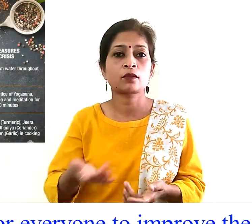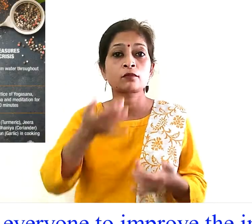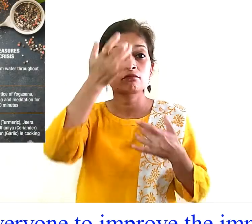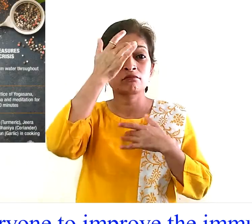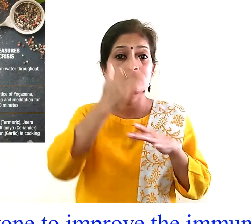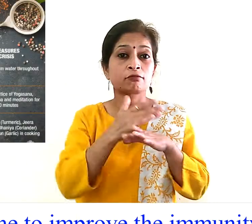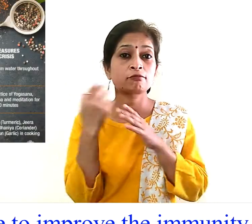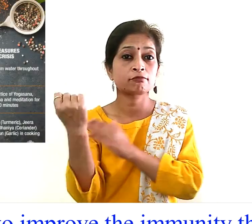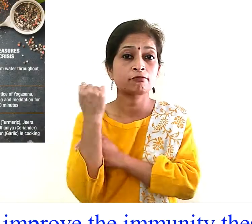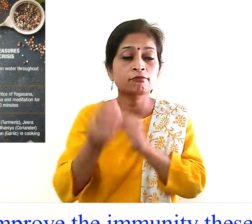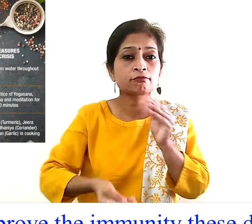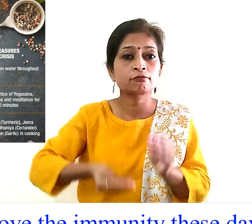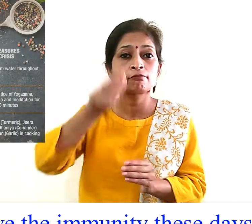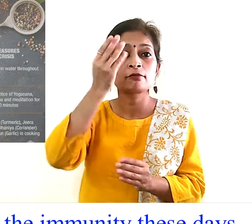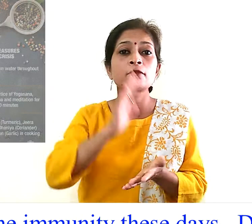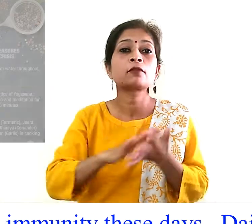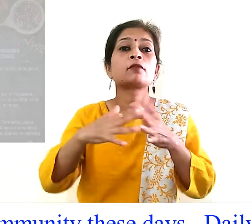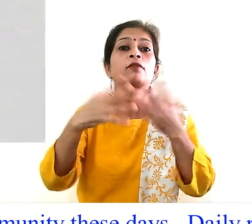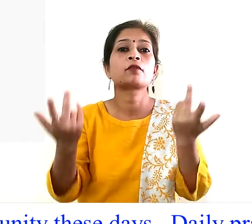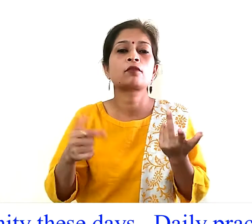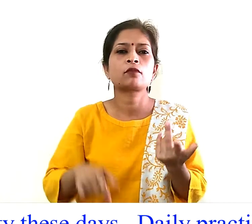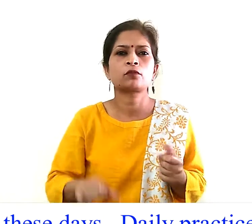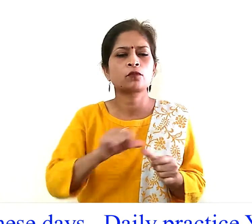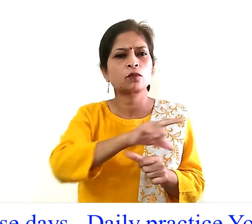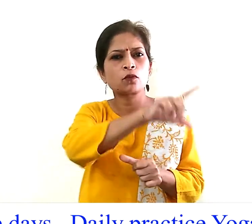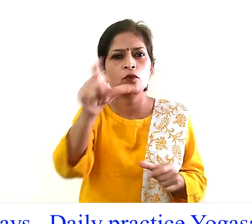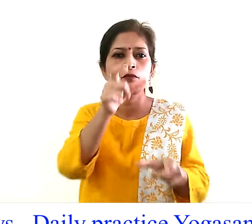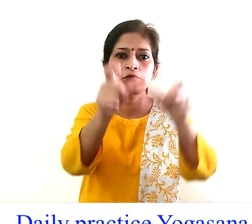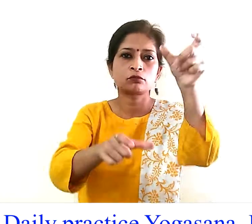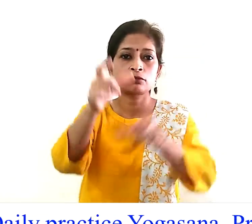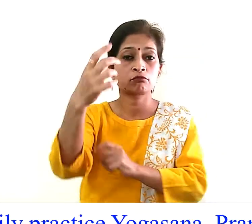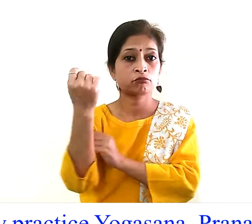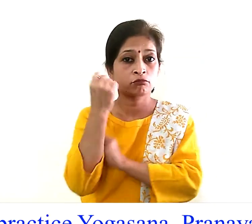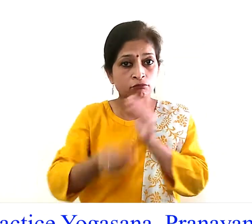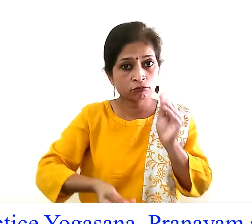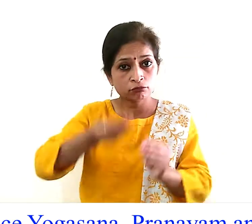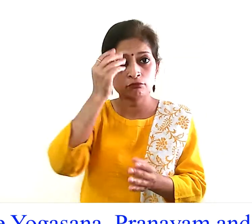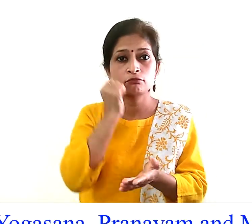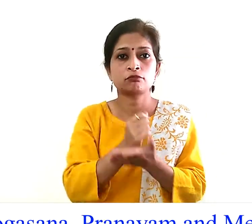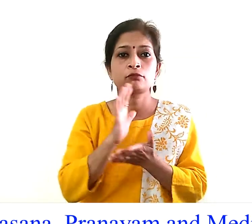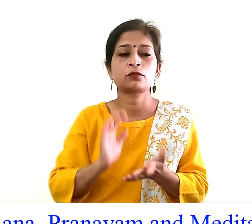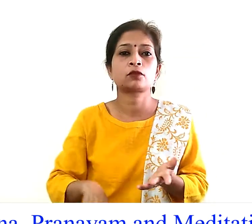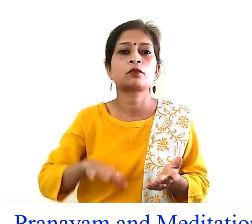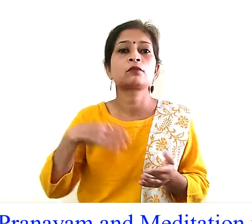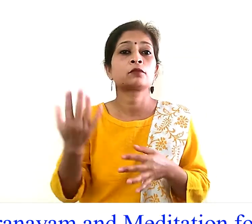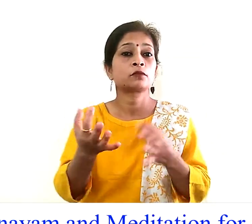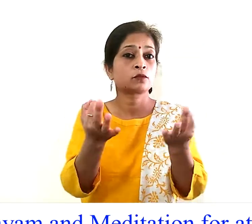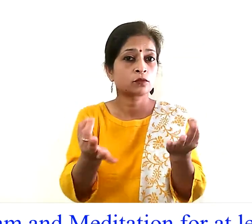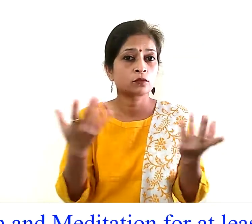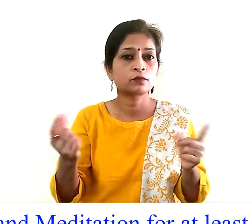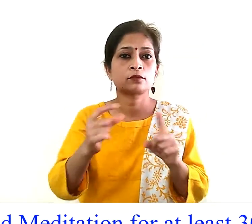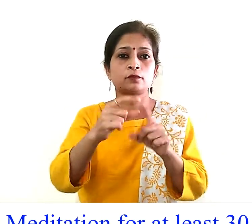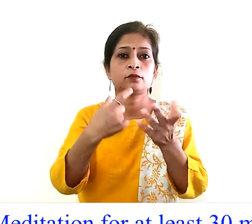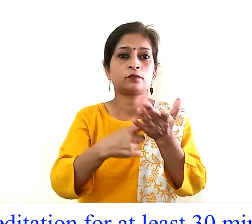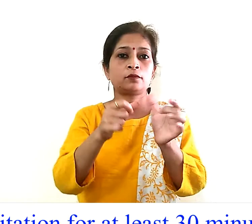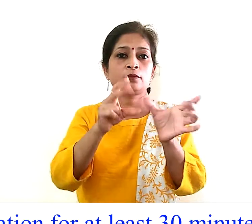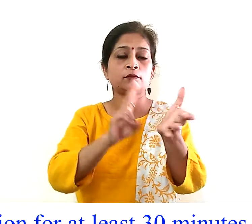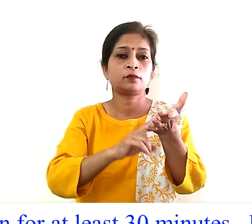it is required for everyone to improve the immunity these days daily practice yogasana pranayama